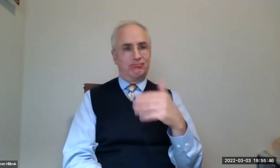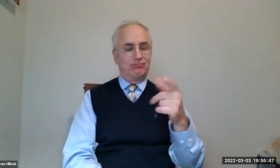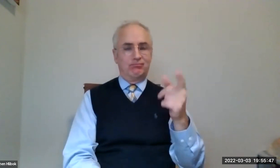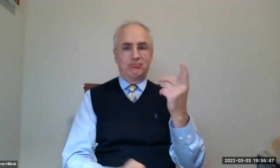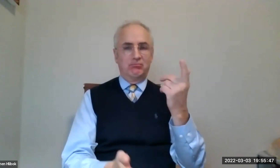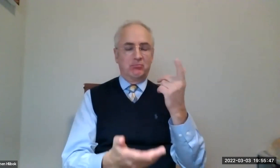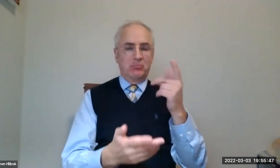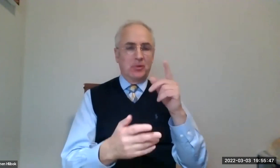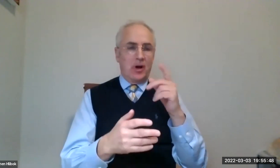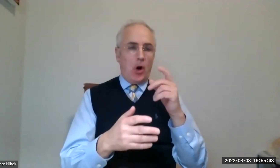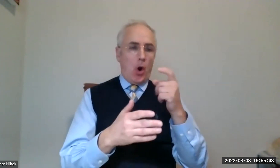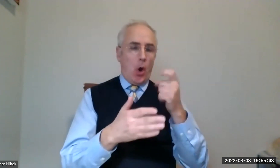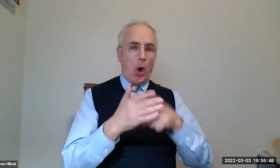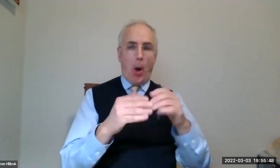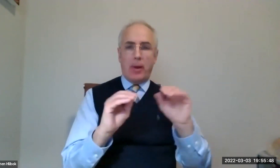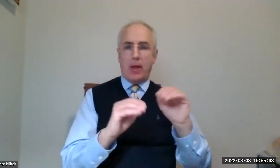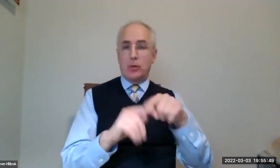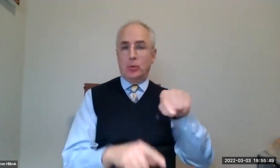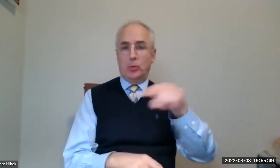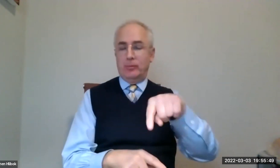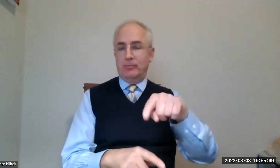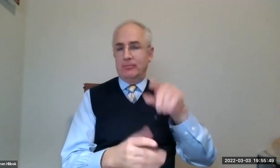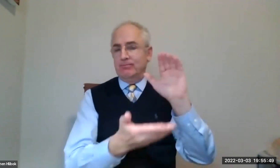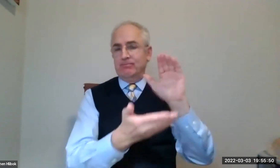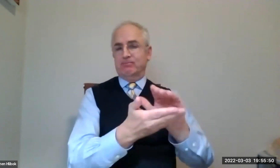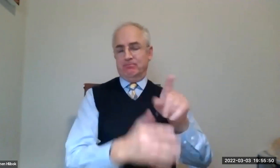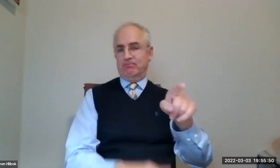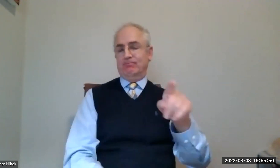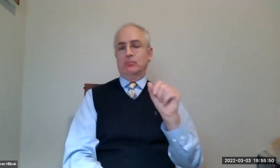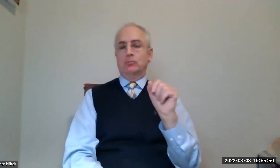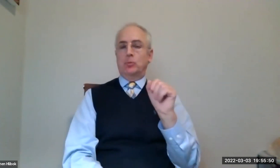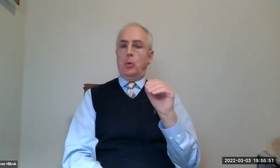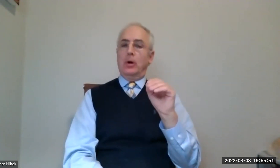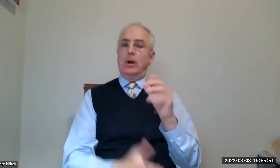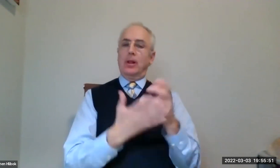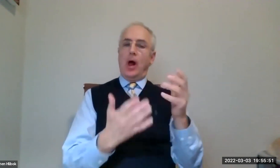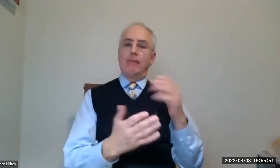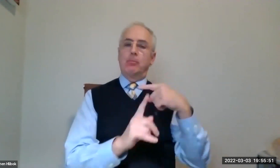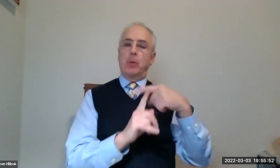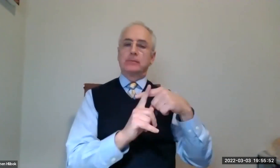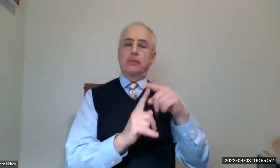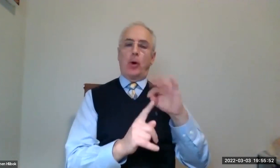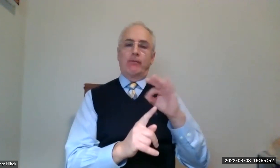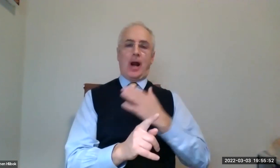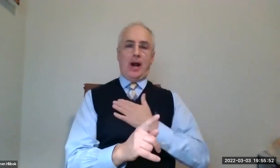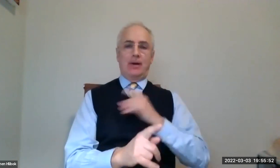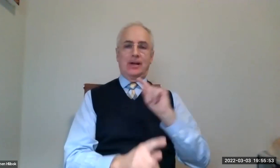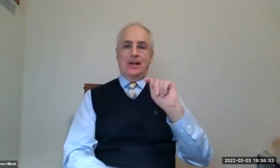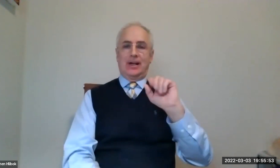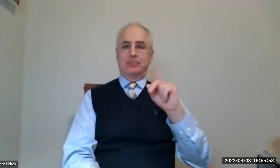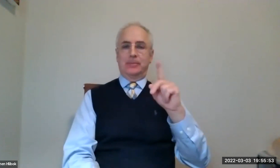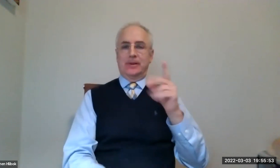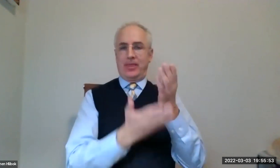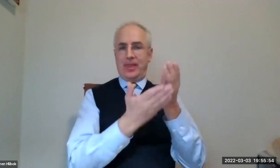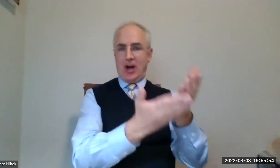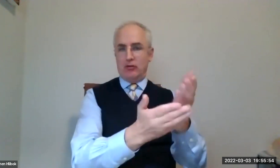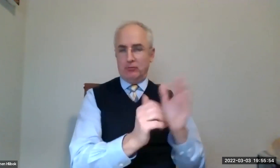for saving for retirement. I mean, it costs nearly nothing to the person to have it.